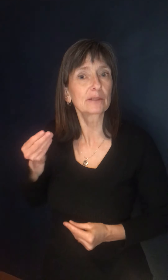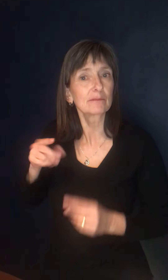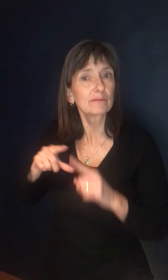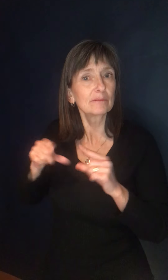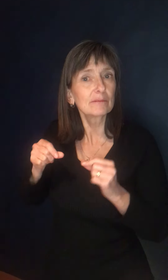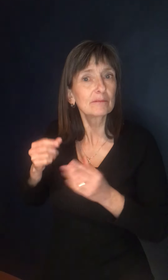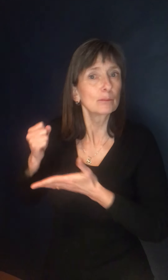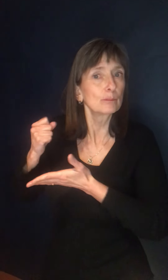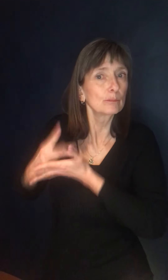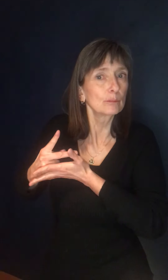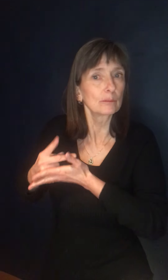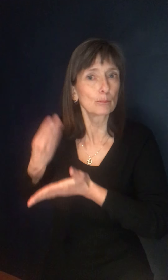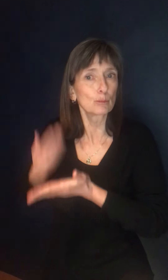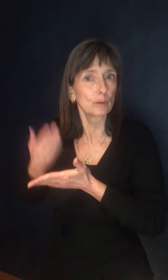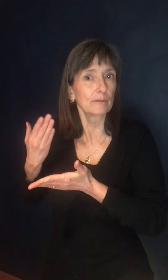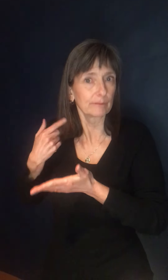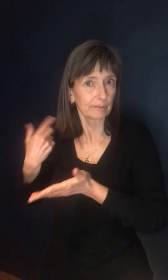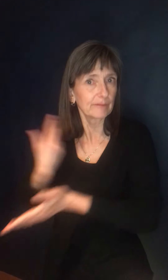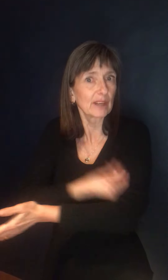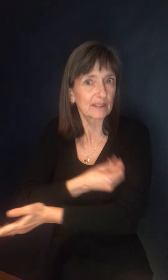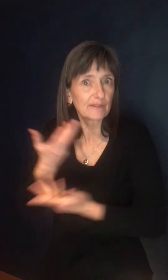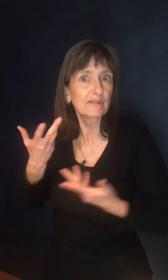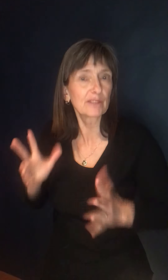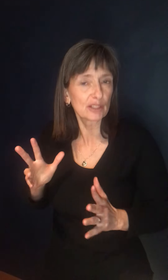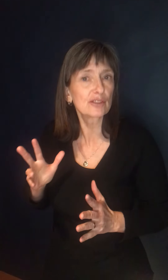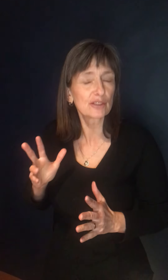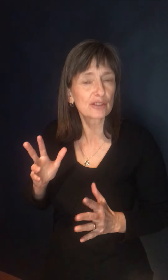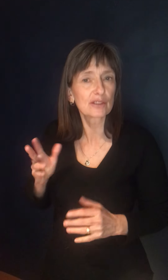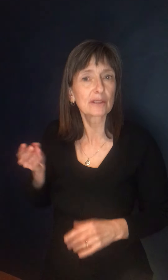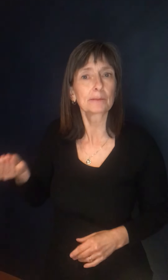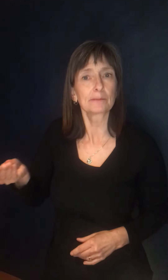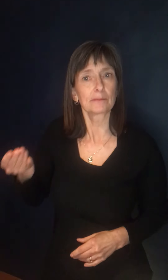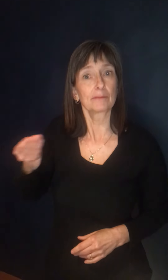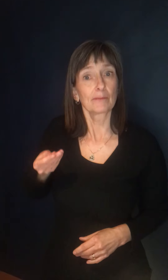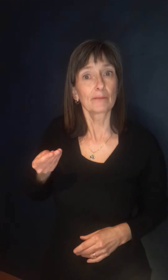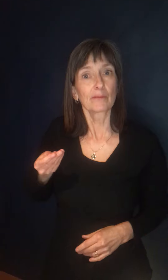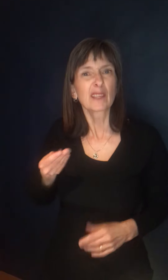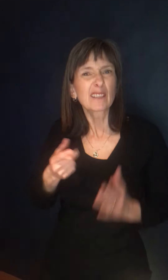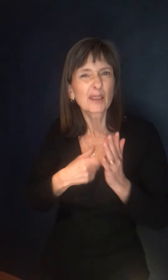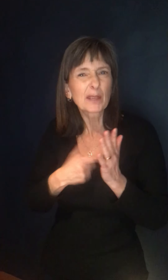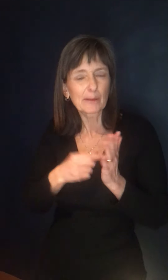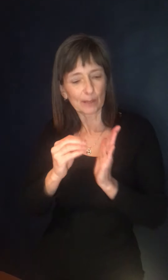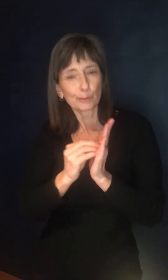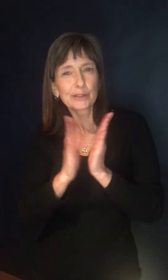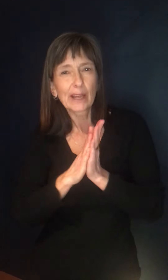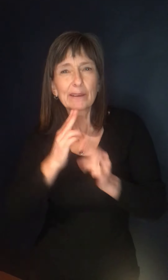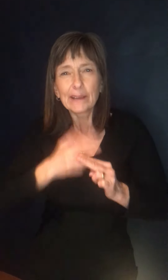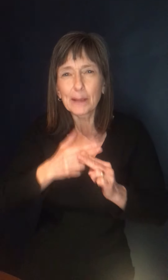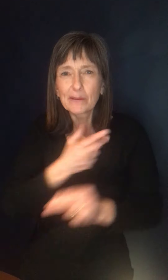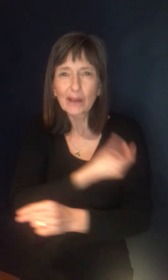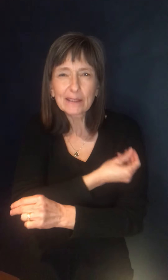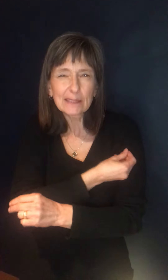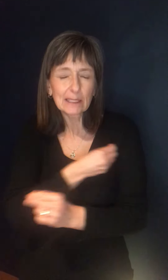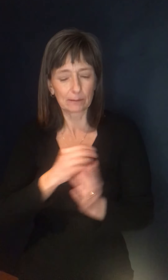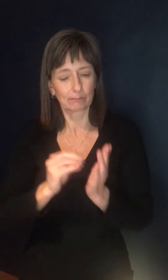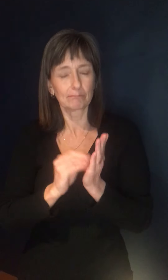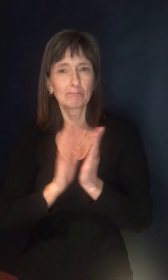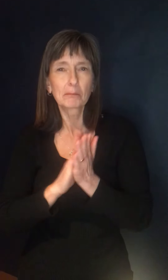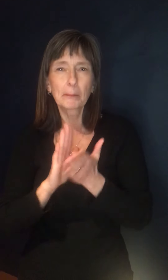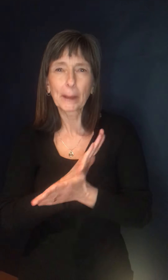you have some evidence to, um, and, and often they'll write the type of vaccine that you got and that sort of thing. So that's important information to know,